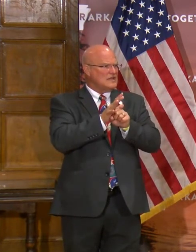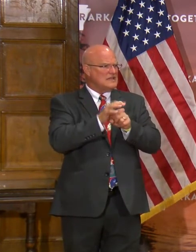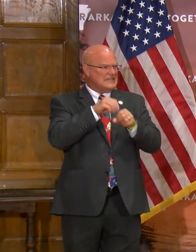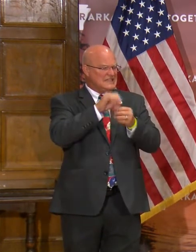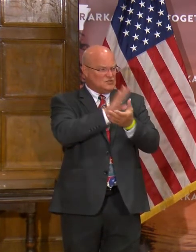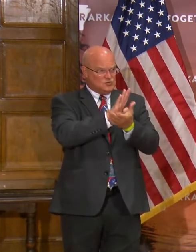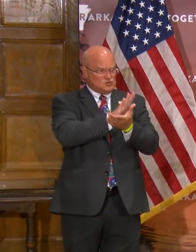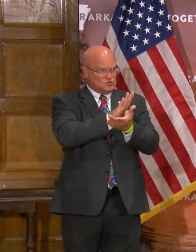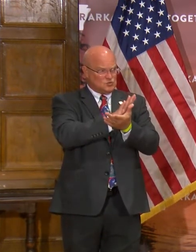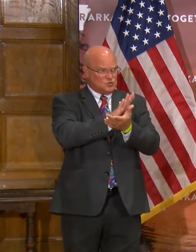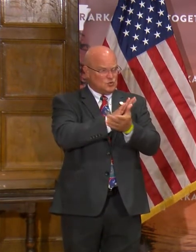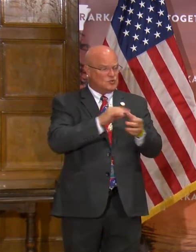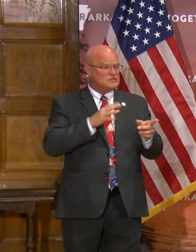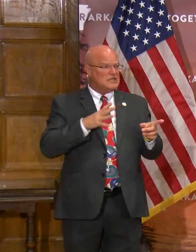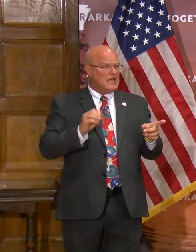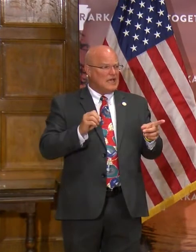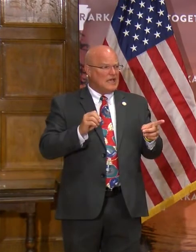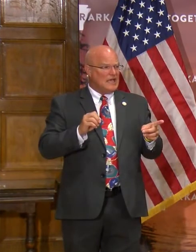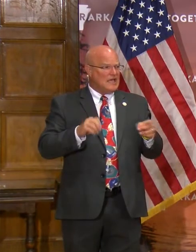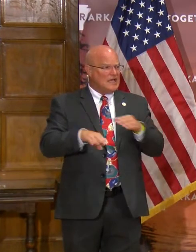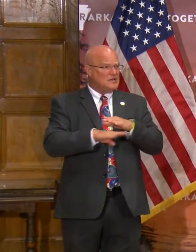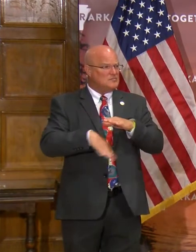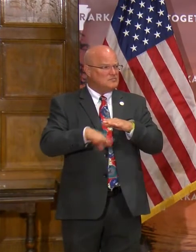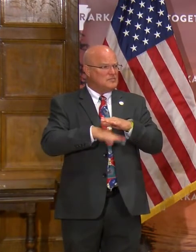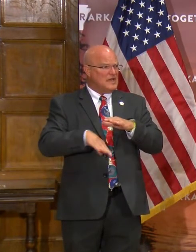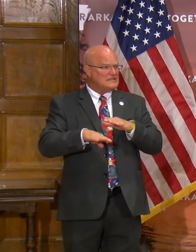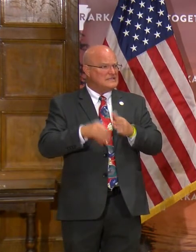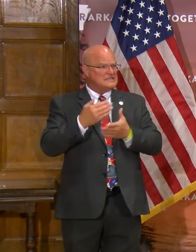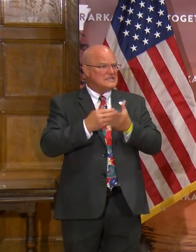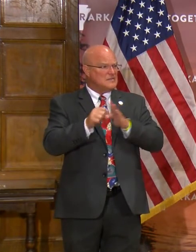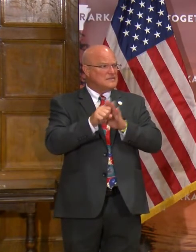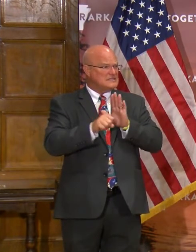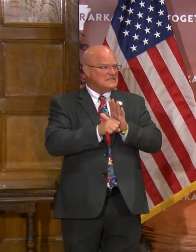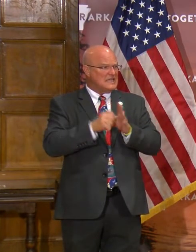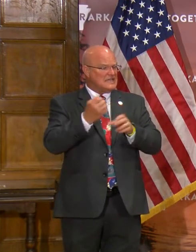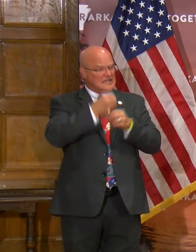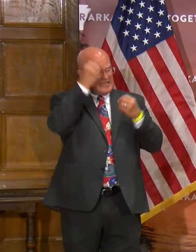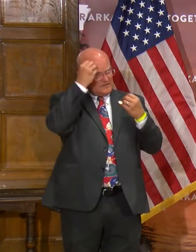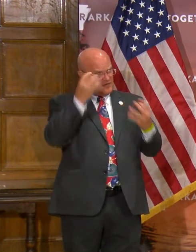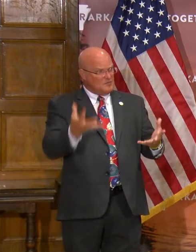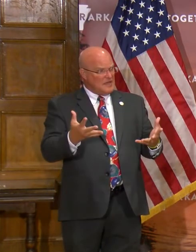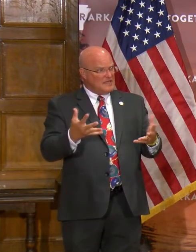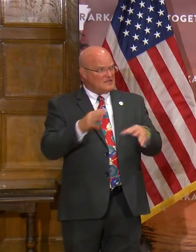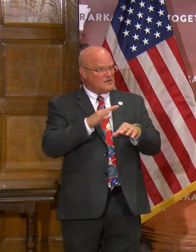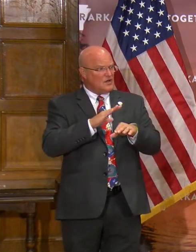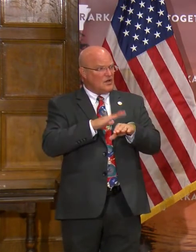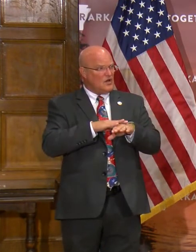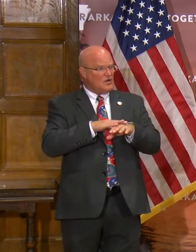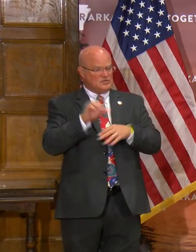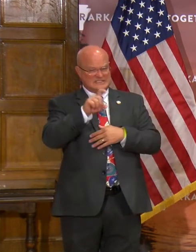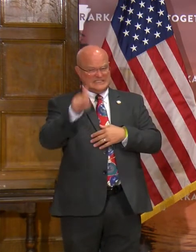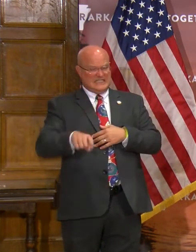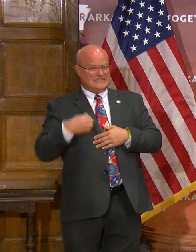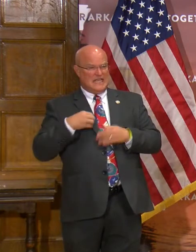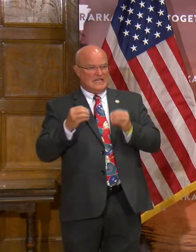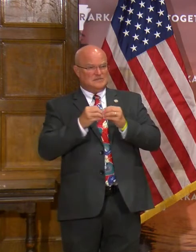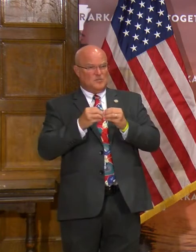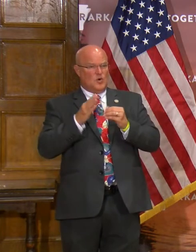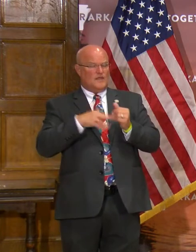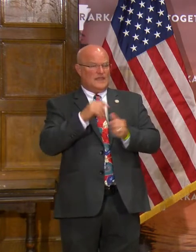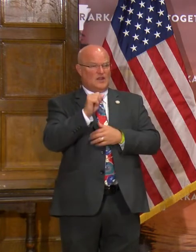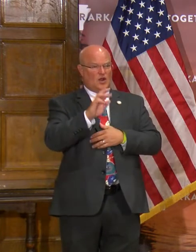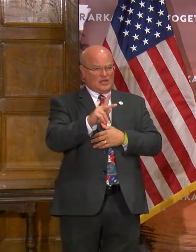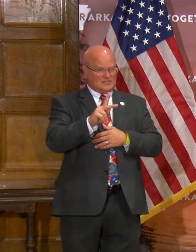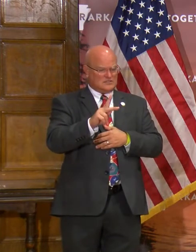schools, and basically of the states they could get information on, only Texas had more cases than Arkansas.